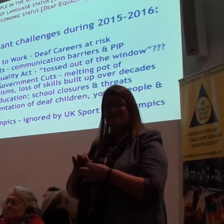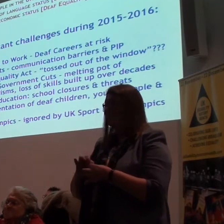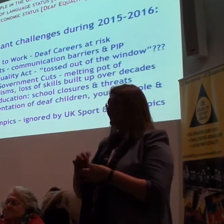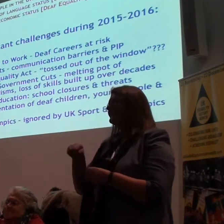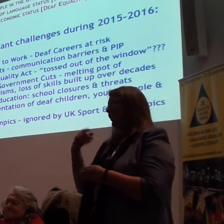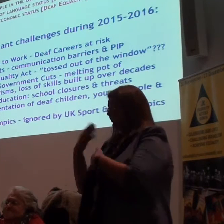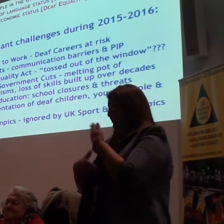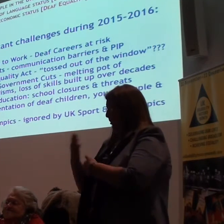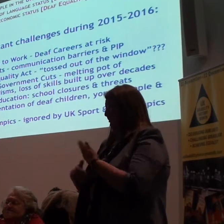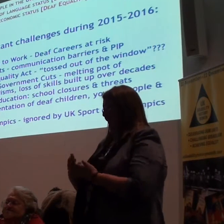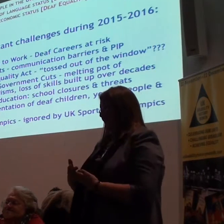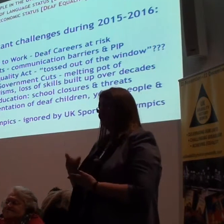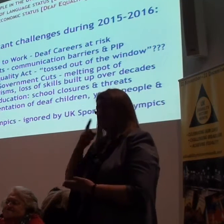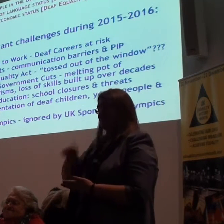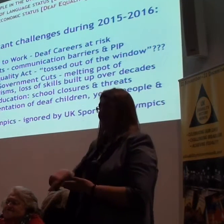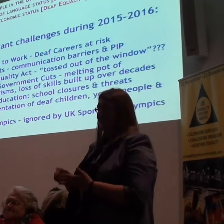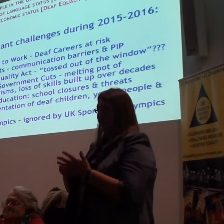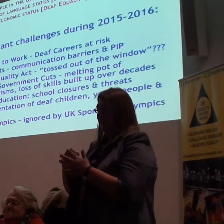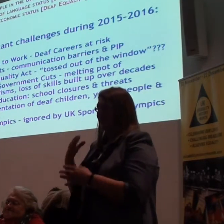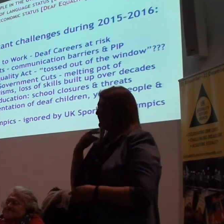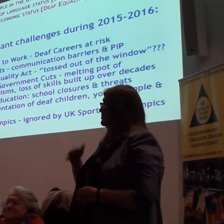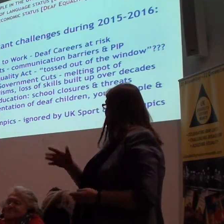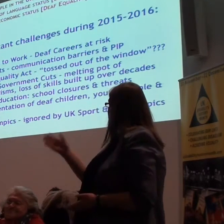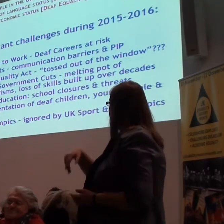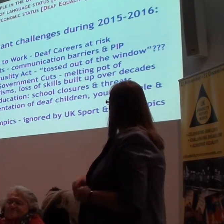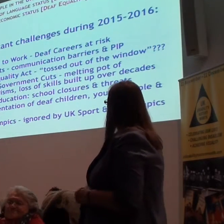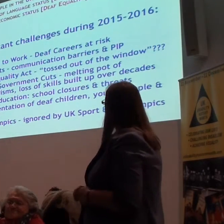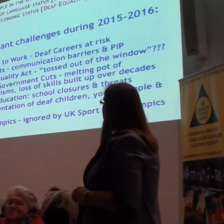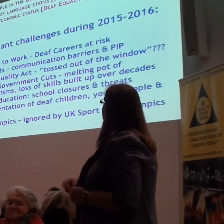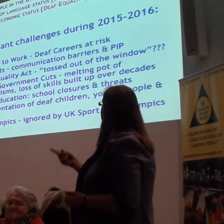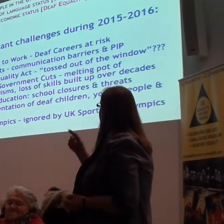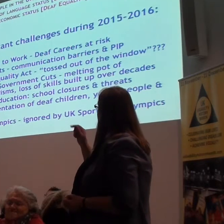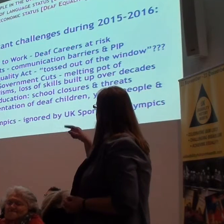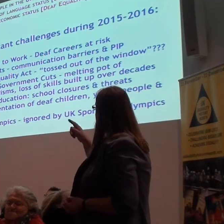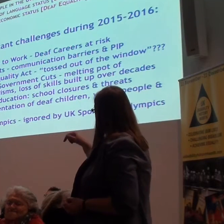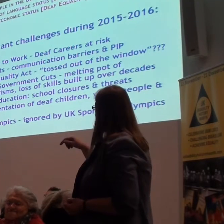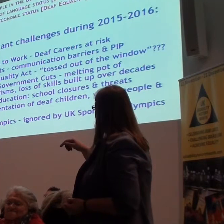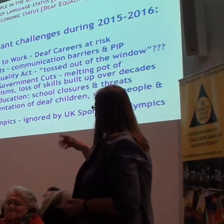The last point here. Deaf Olympics. Was ignored by the UK Sports and Paralympics.